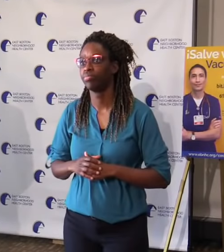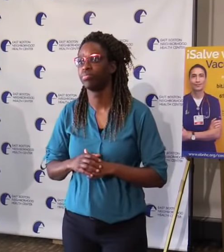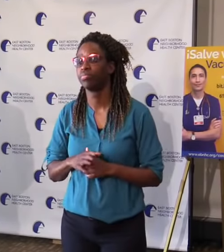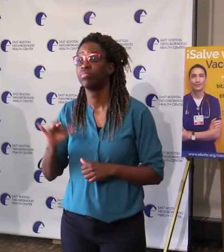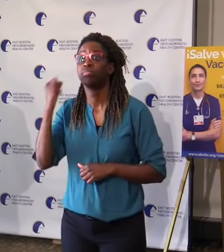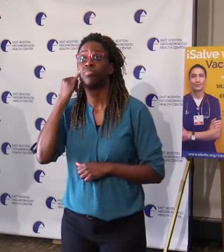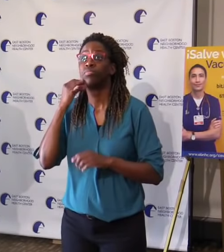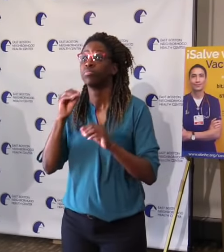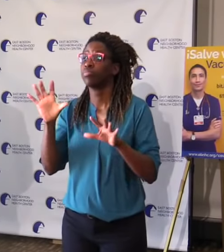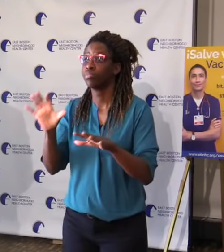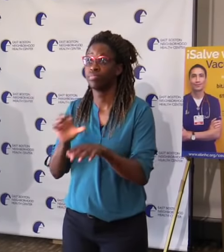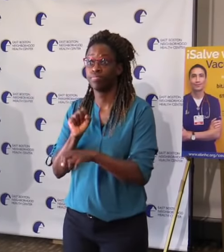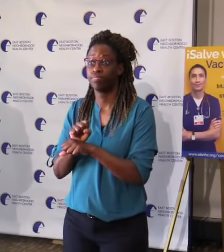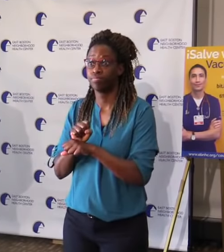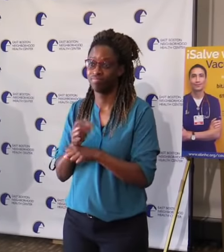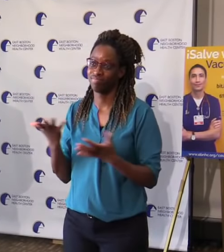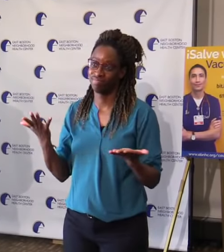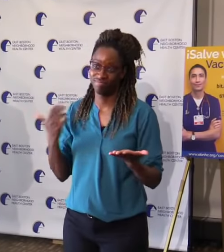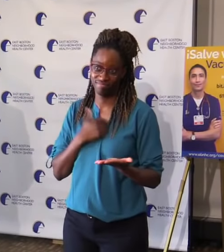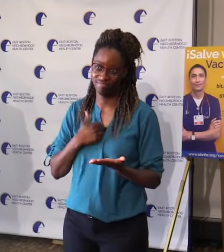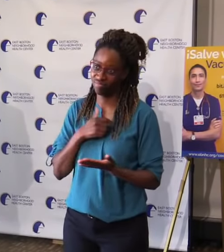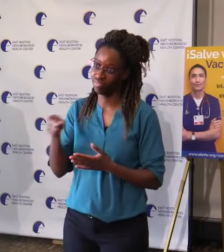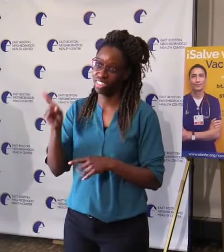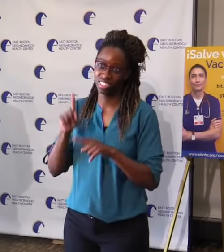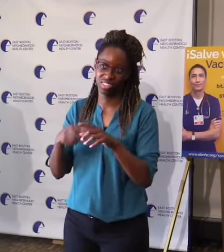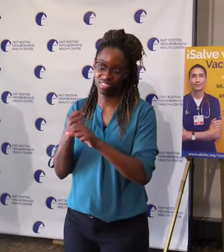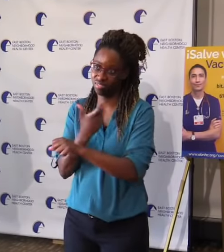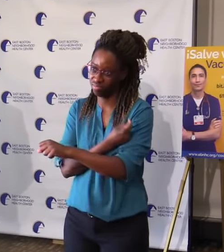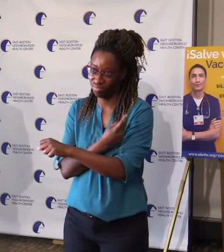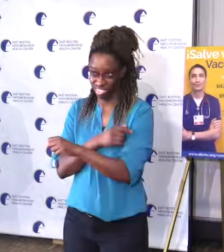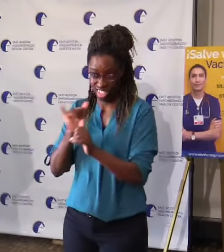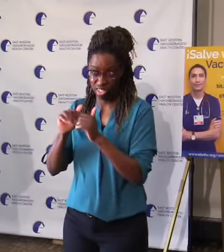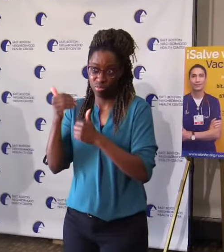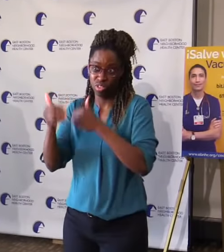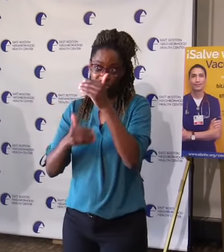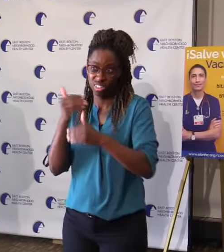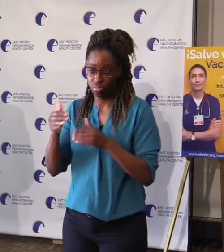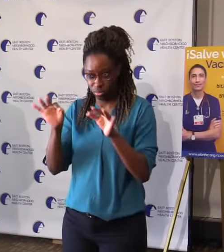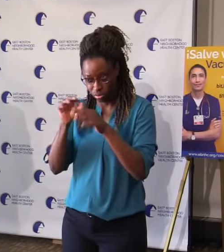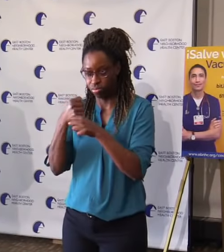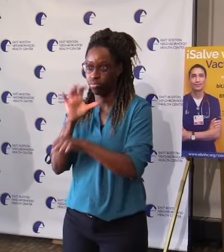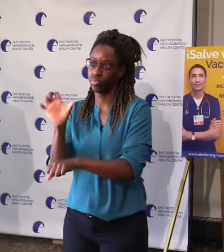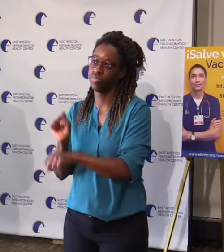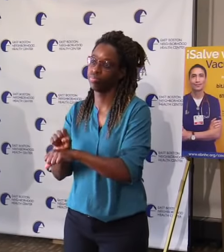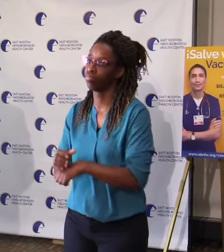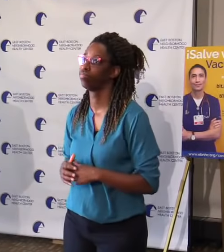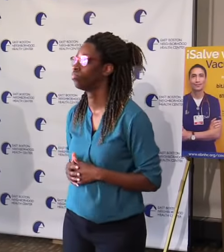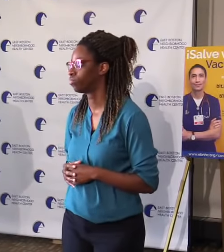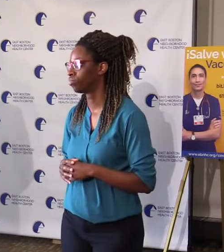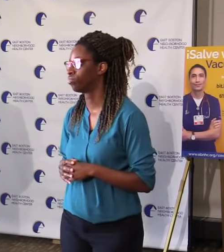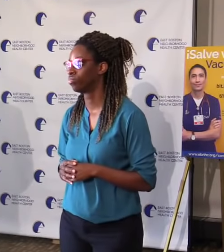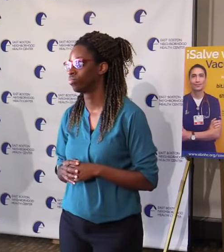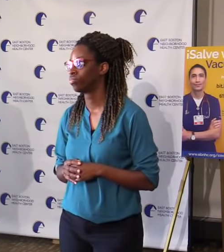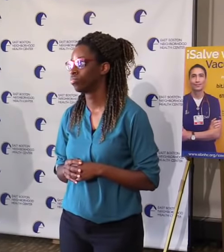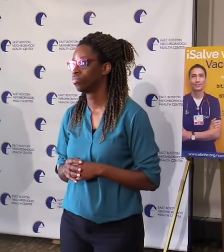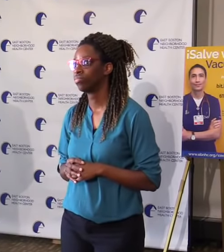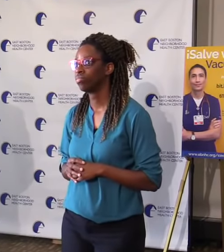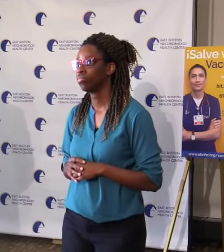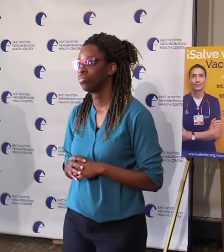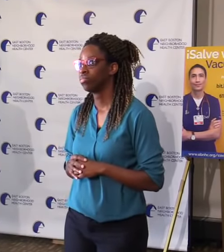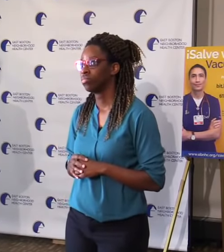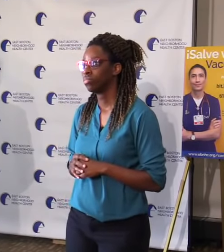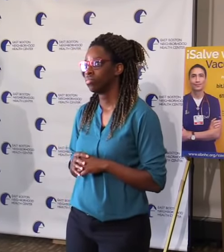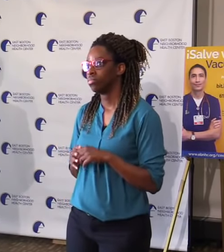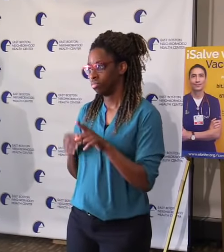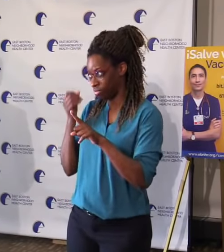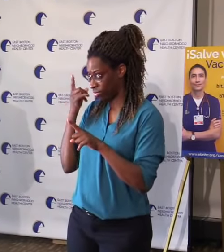because that's the way the process is set up and that's the way it's going to work. That didn't happen yesterday. Just a quick follow-up. That didn't happen yesterday, and